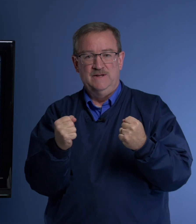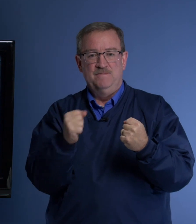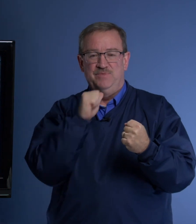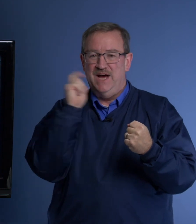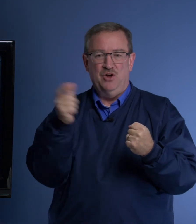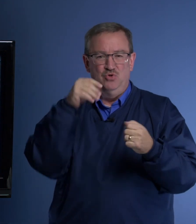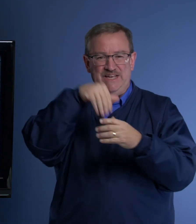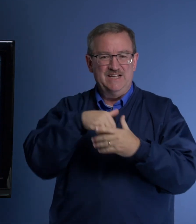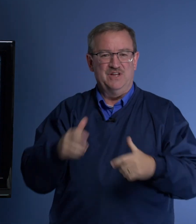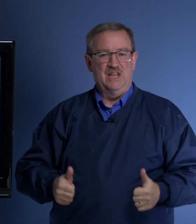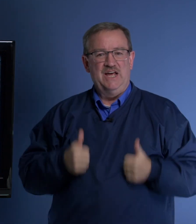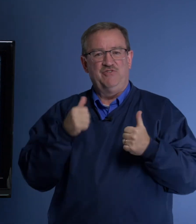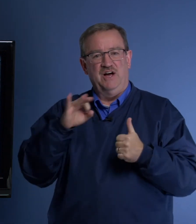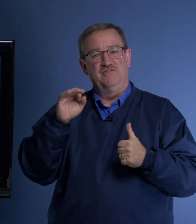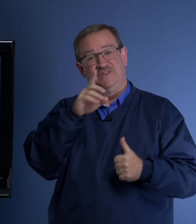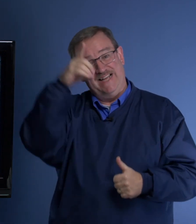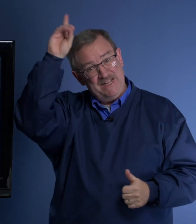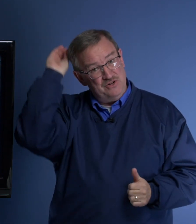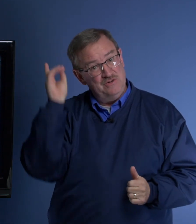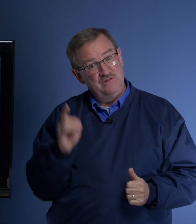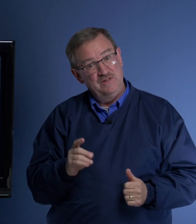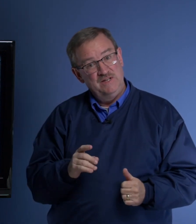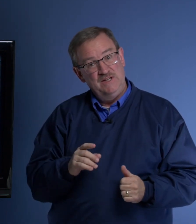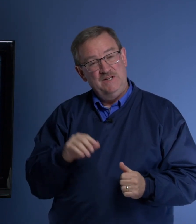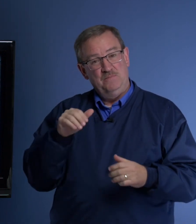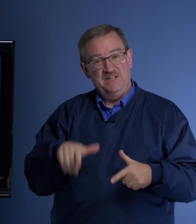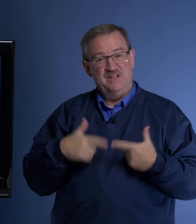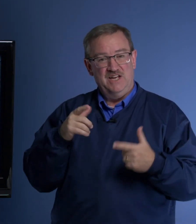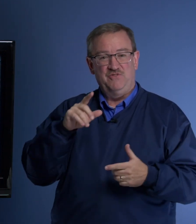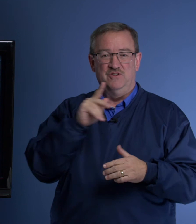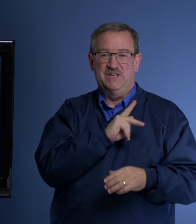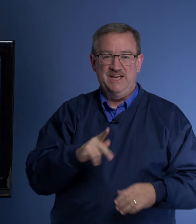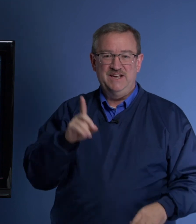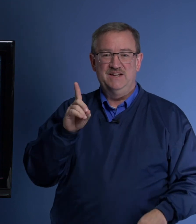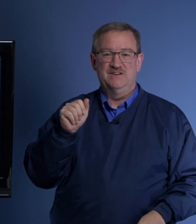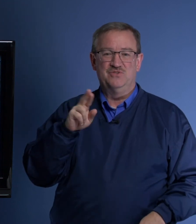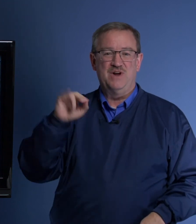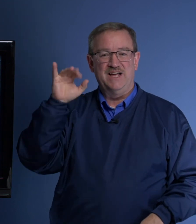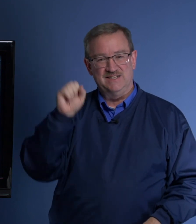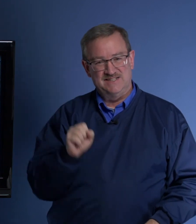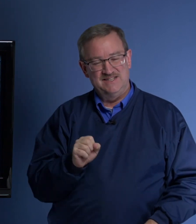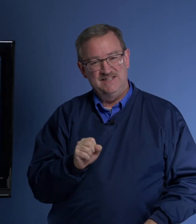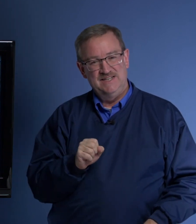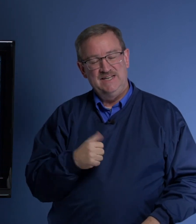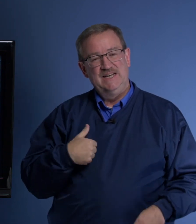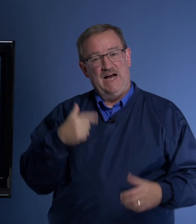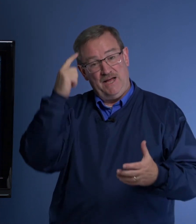Not only in the life of Daniel, but in the life of King Darius. I